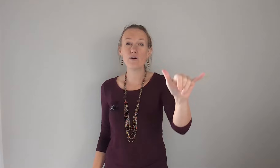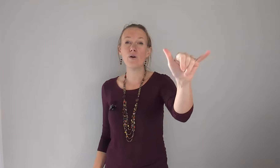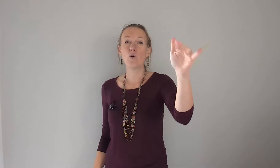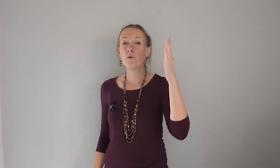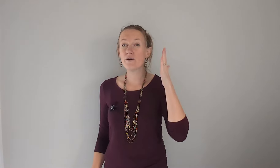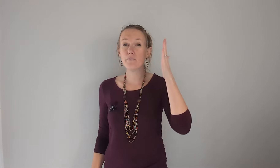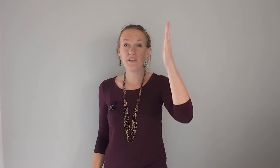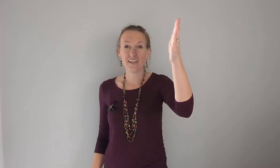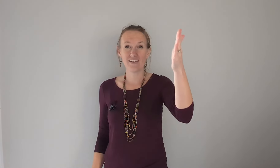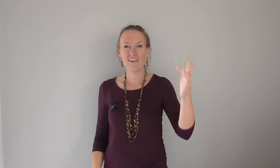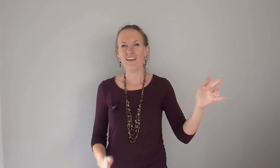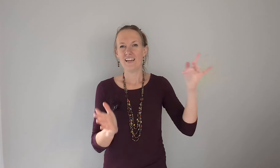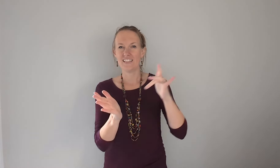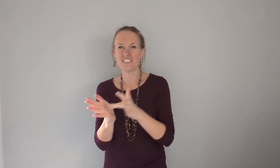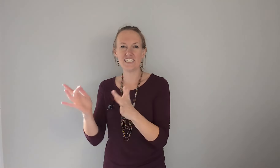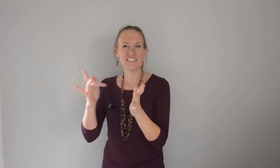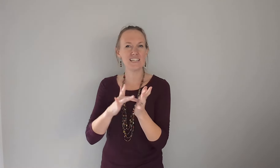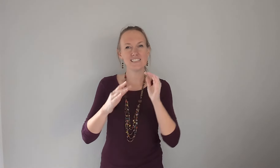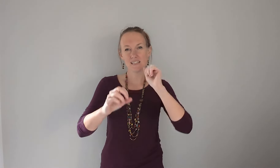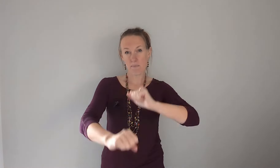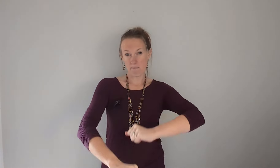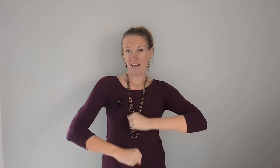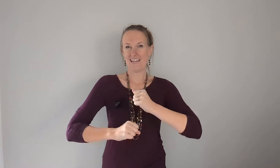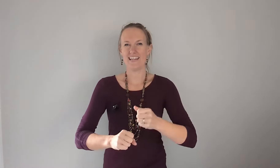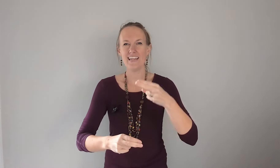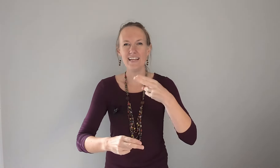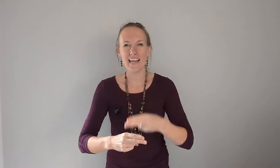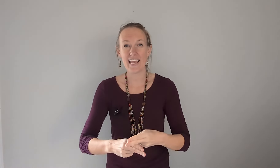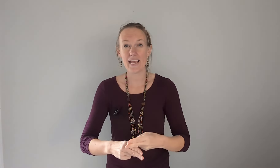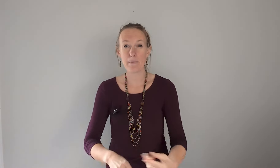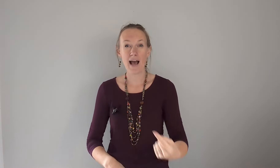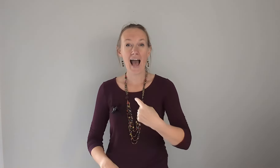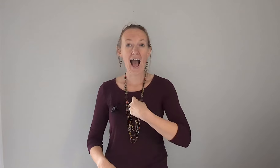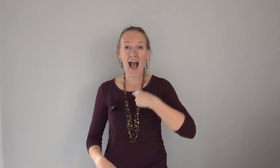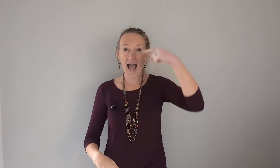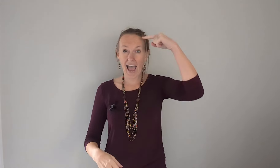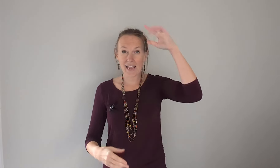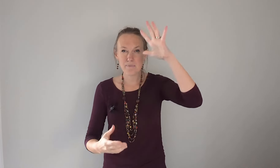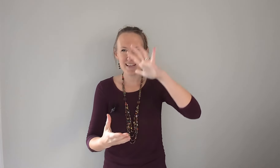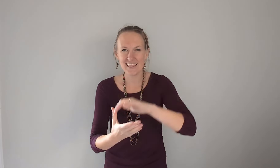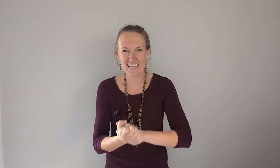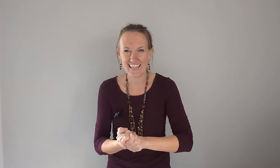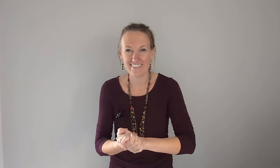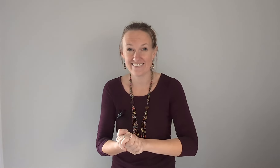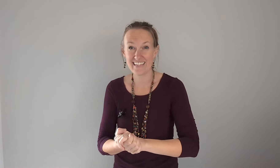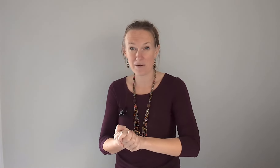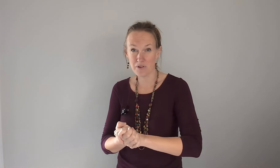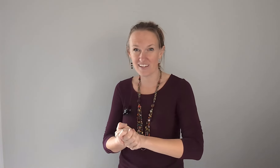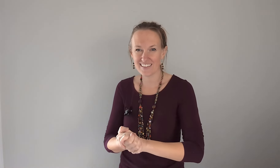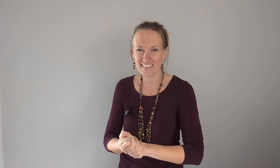will be in jesus mighty name i believe now moving on